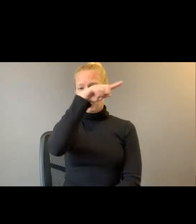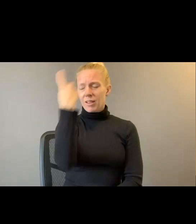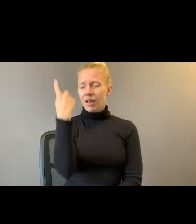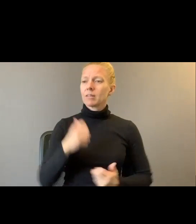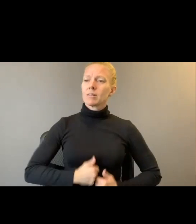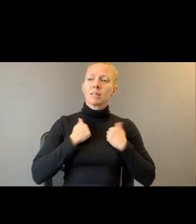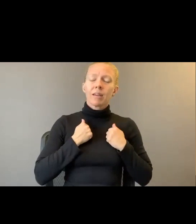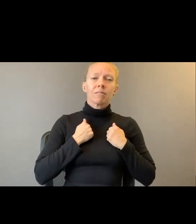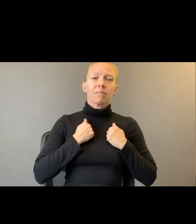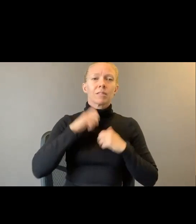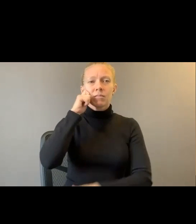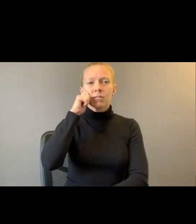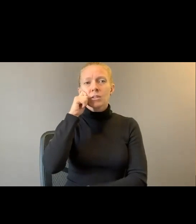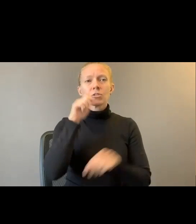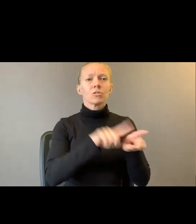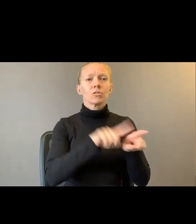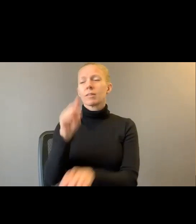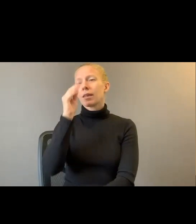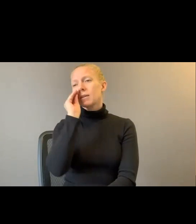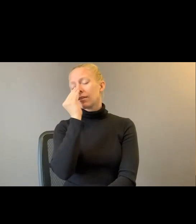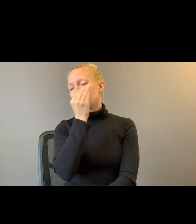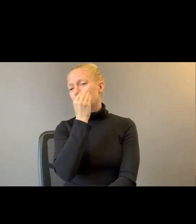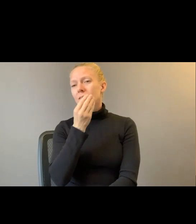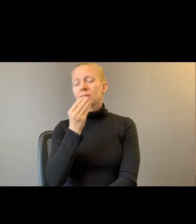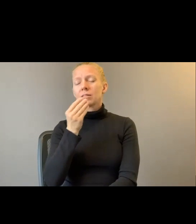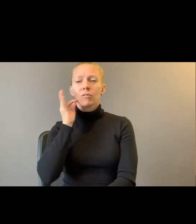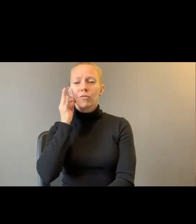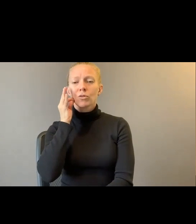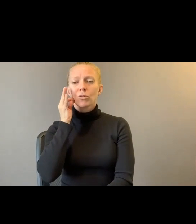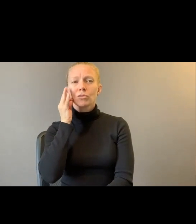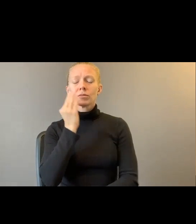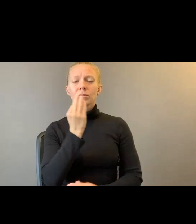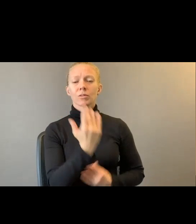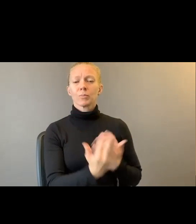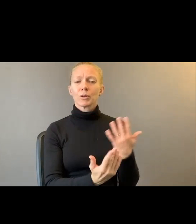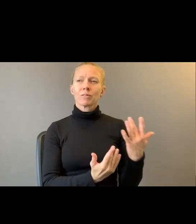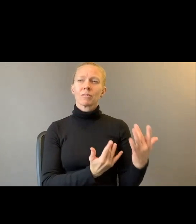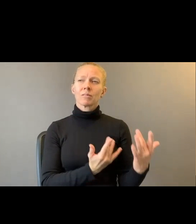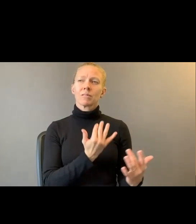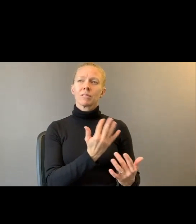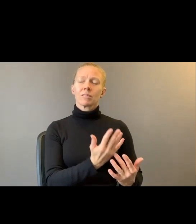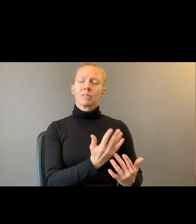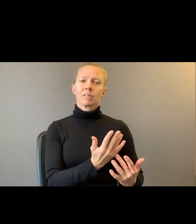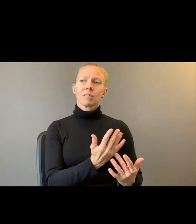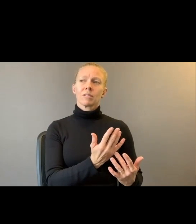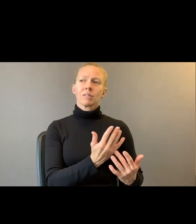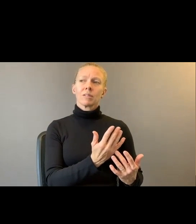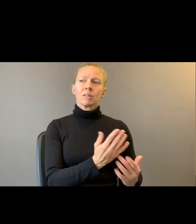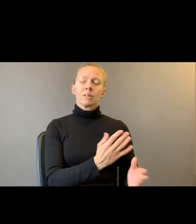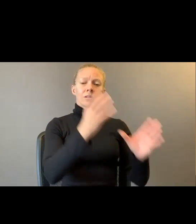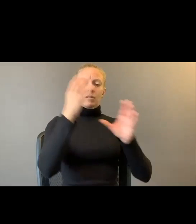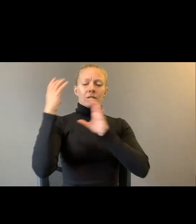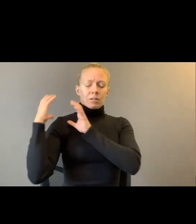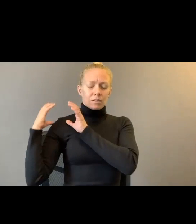a petal or fruit or burning. I've carried everything and I'm